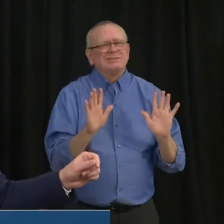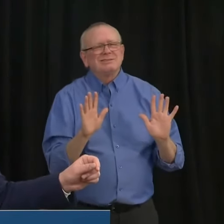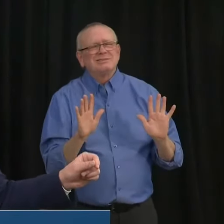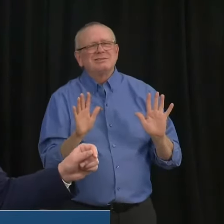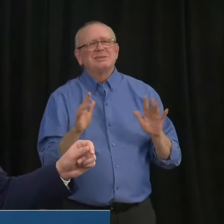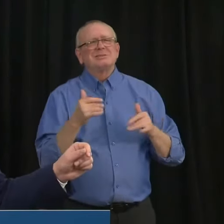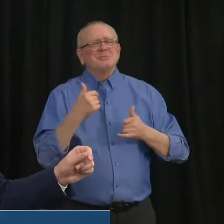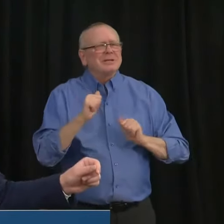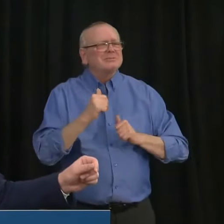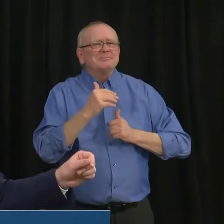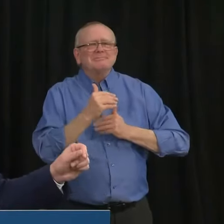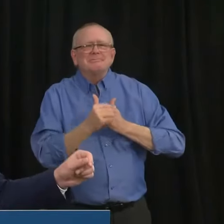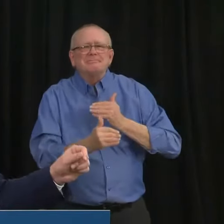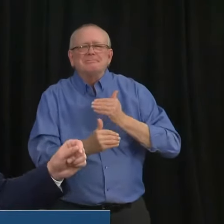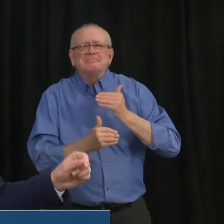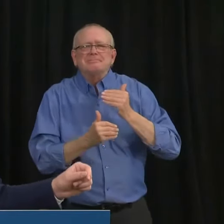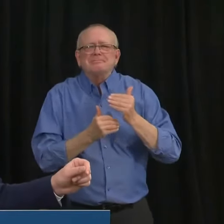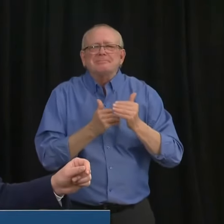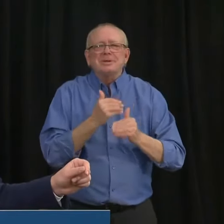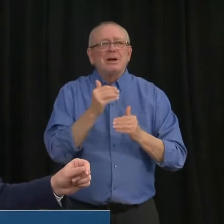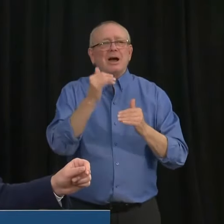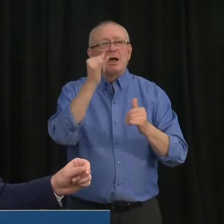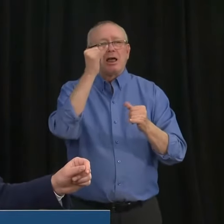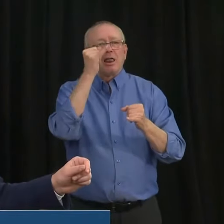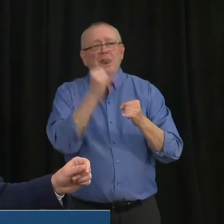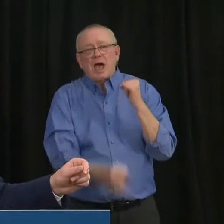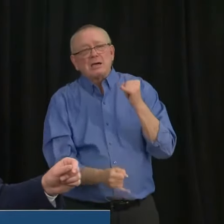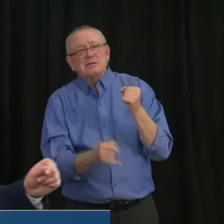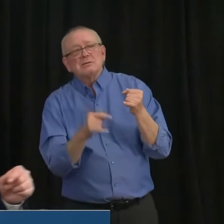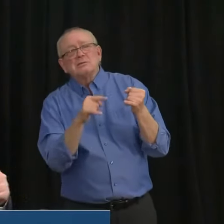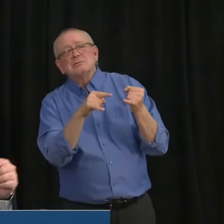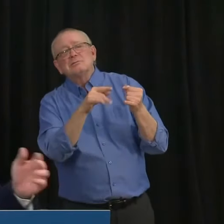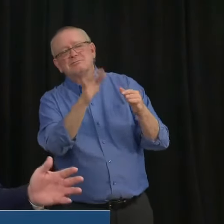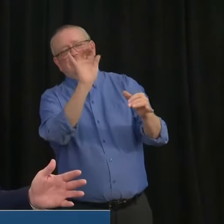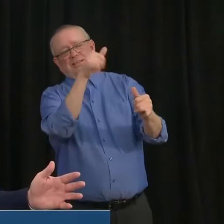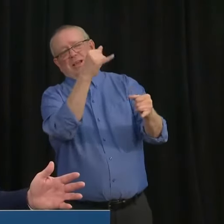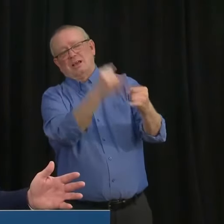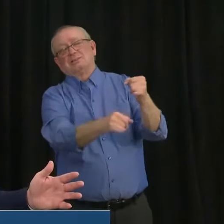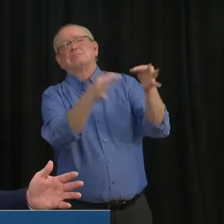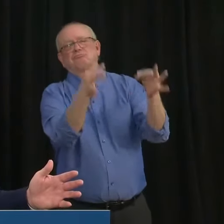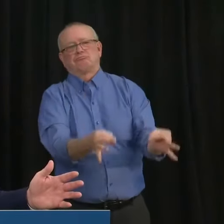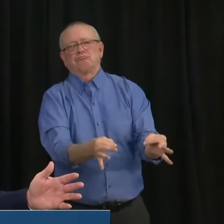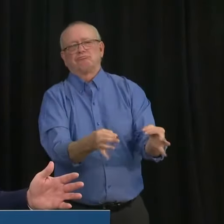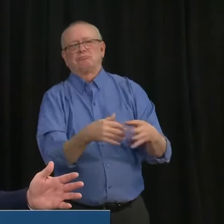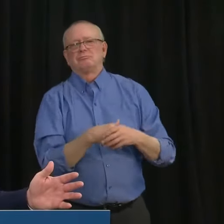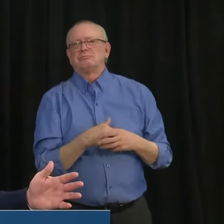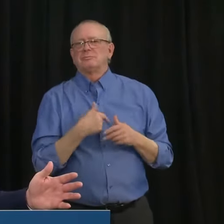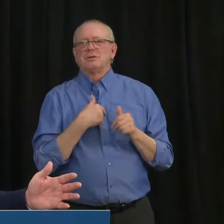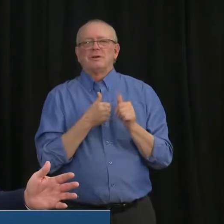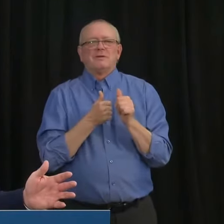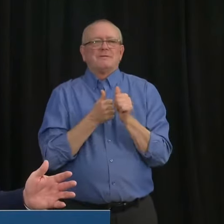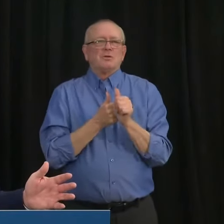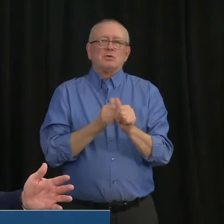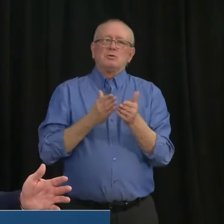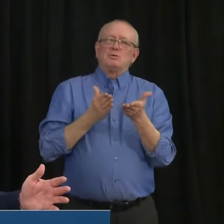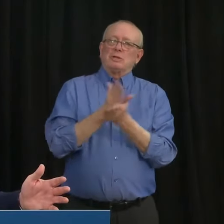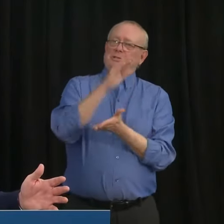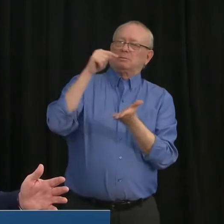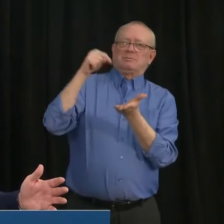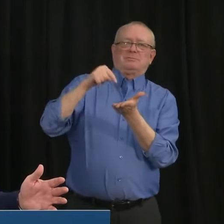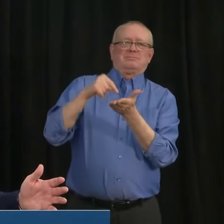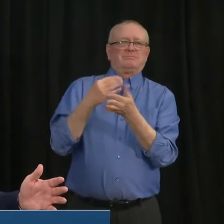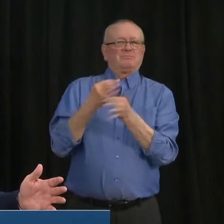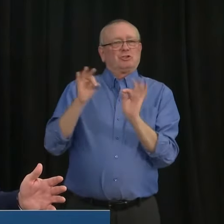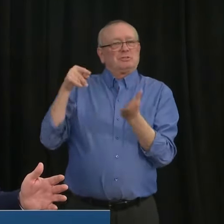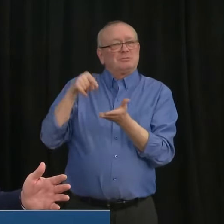in such an impairment as a last and final resort? The, the Charter jurisprudence is very clear about this, that if governments are